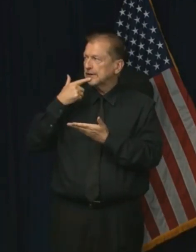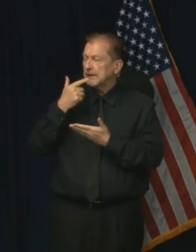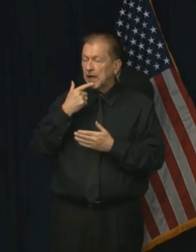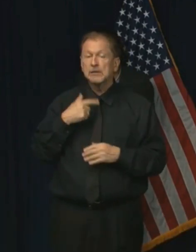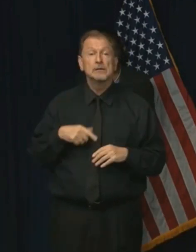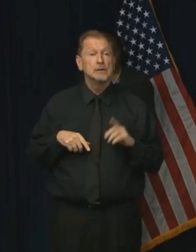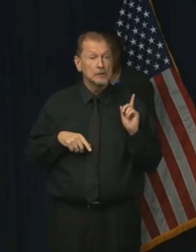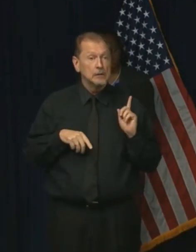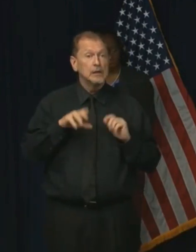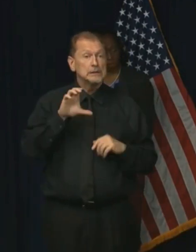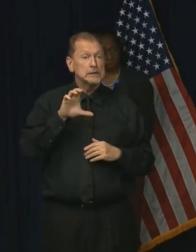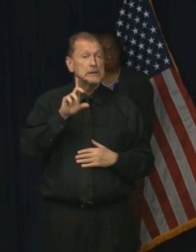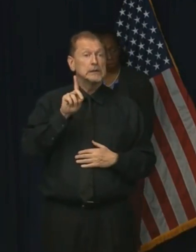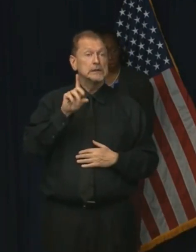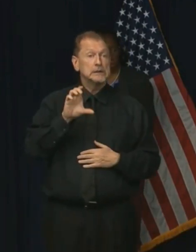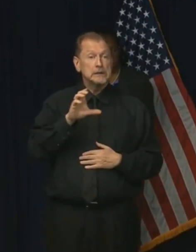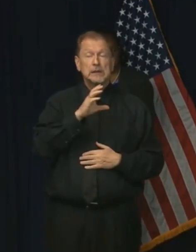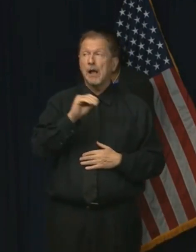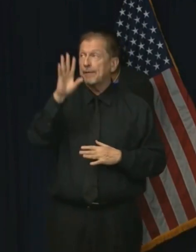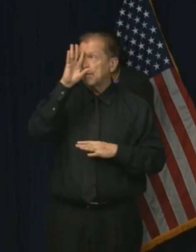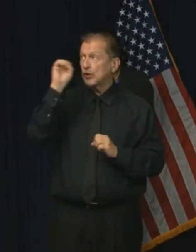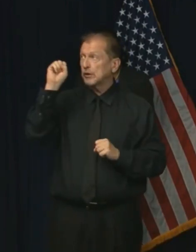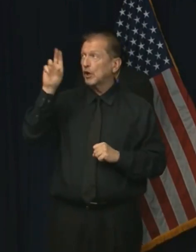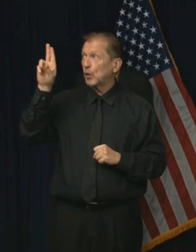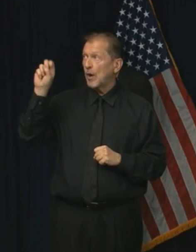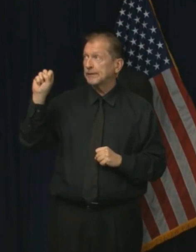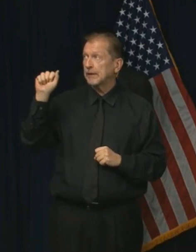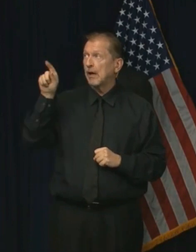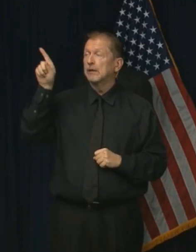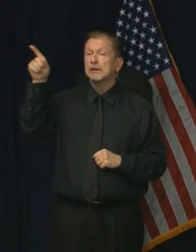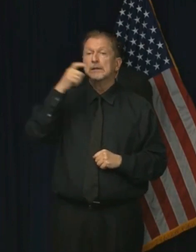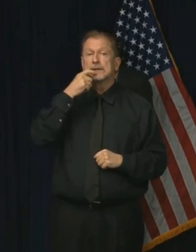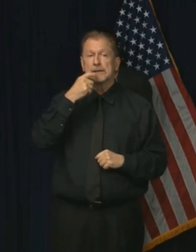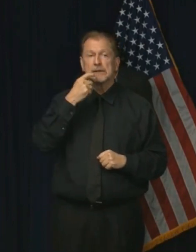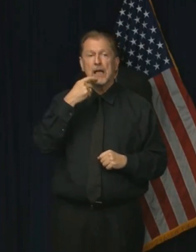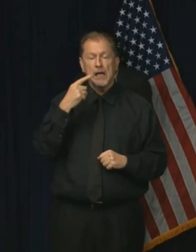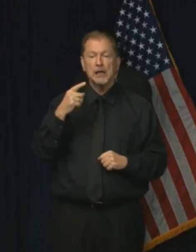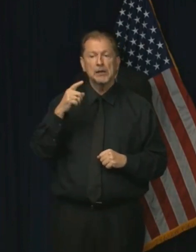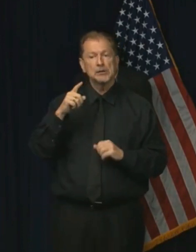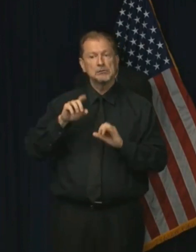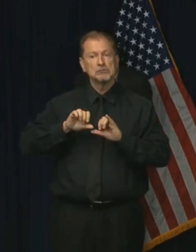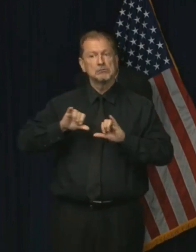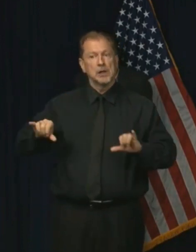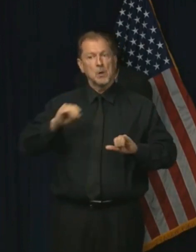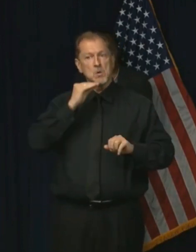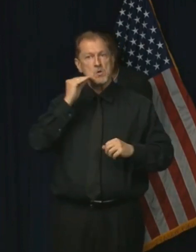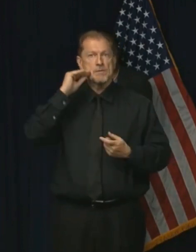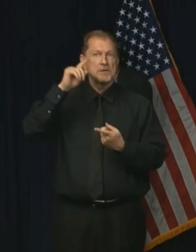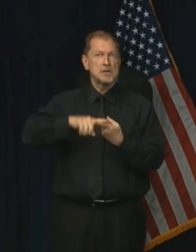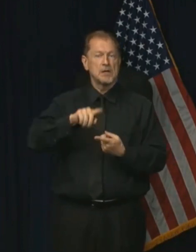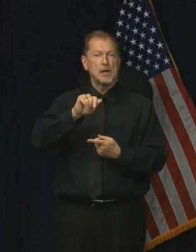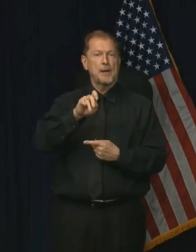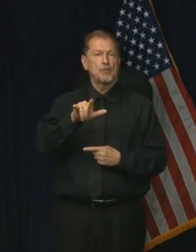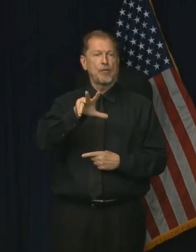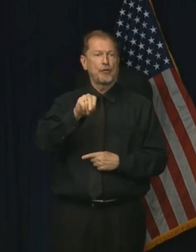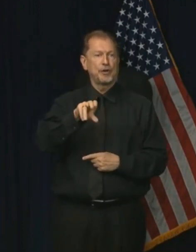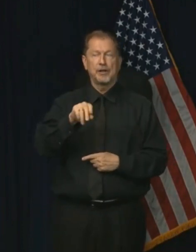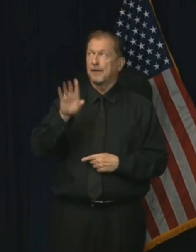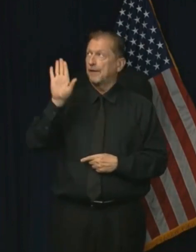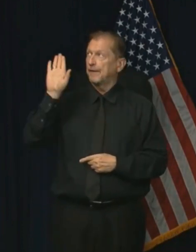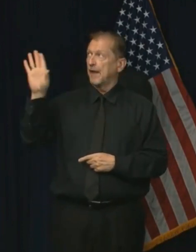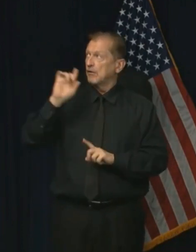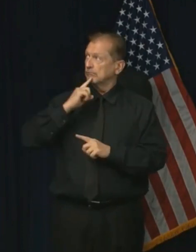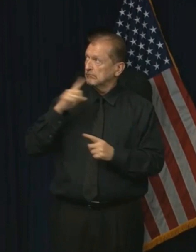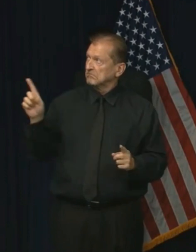and the President of the United States suggesting that April 30th was the extension date that they put forward.